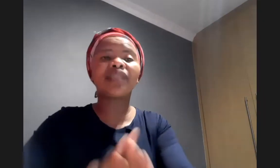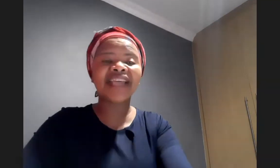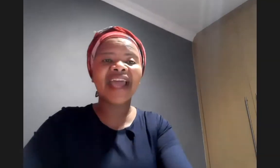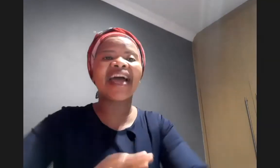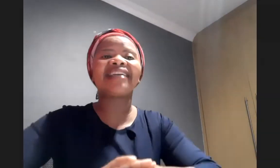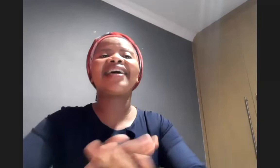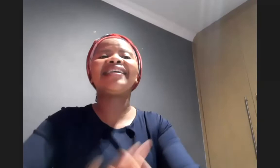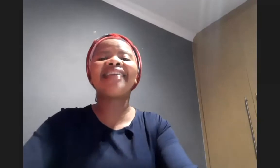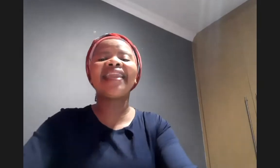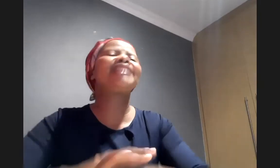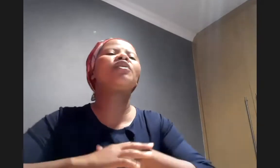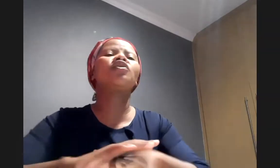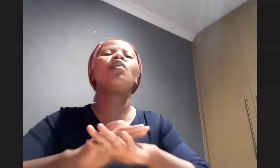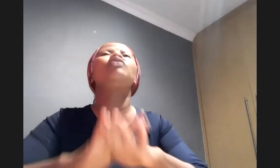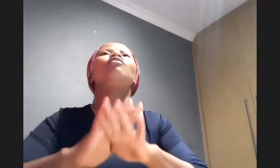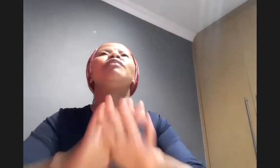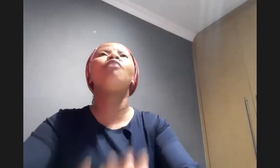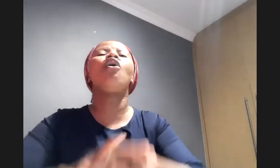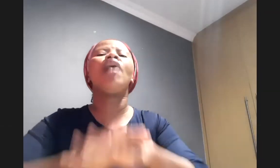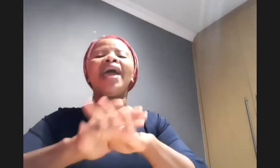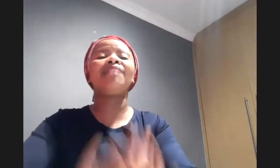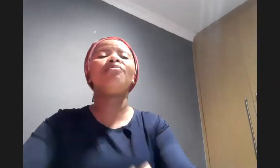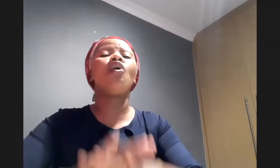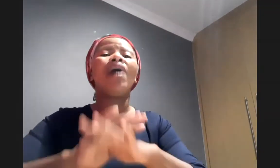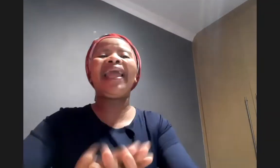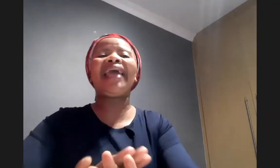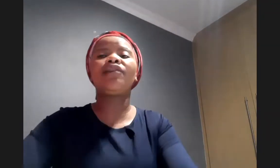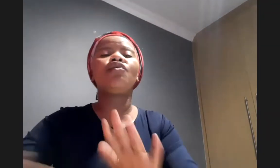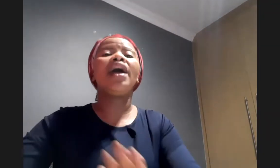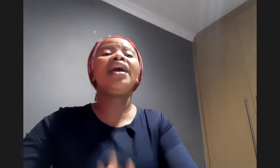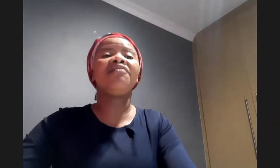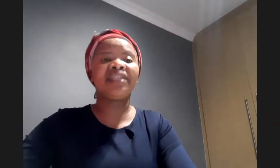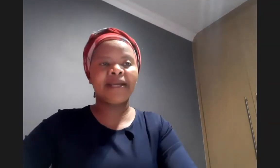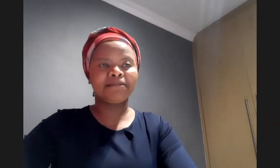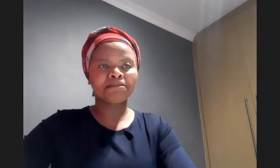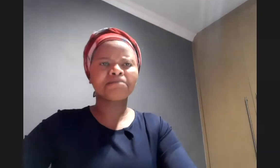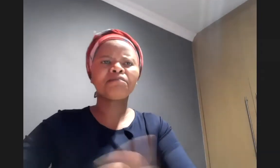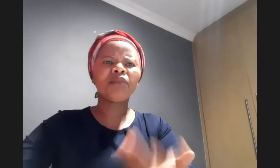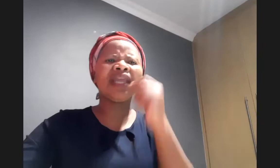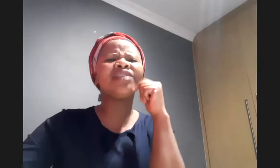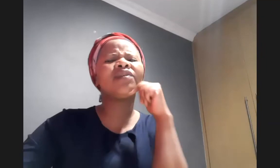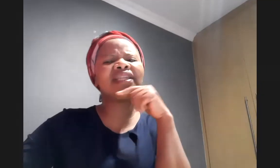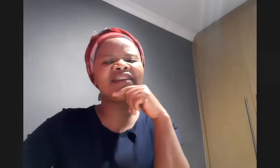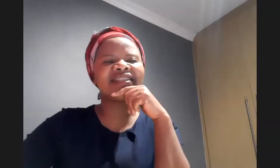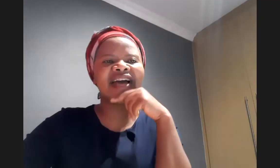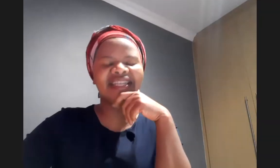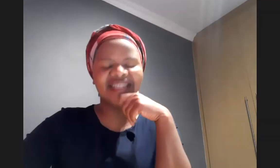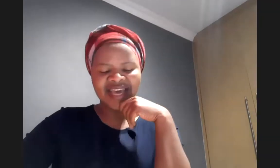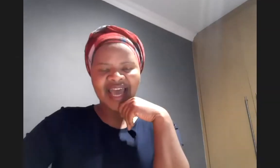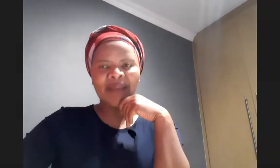send us send us because we want to be more and more like you every day now let's look at the first side um